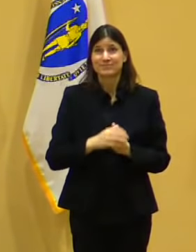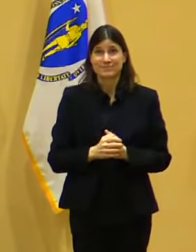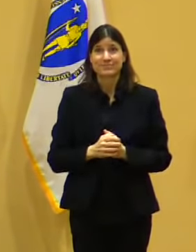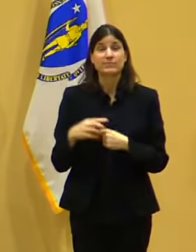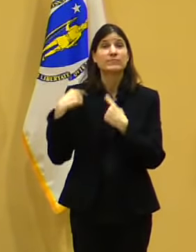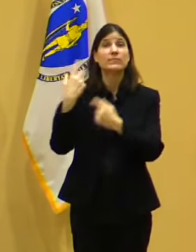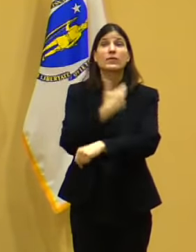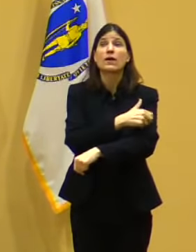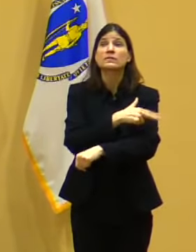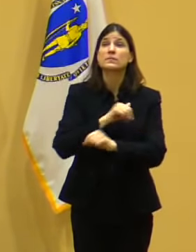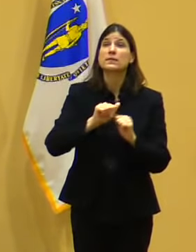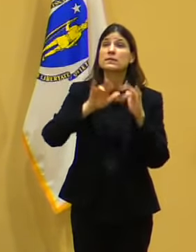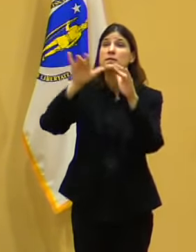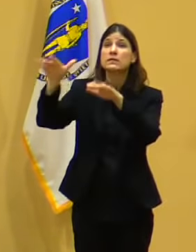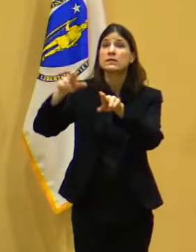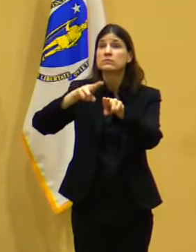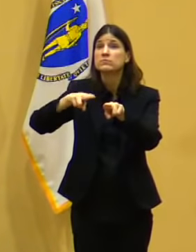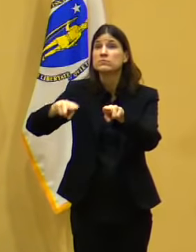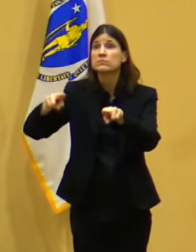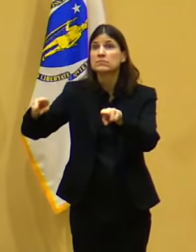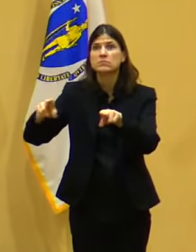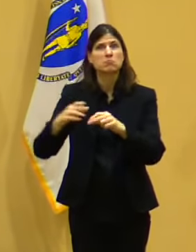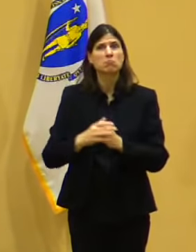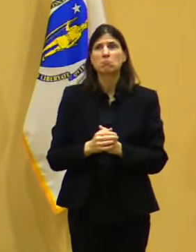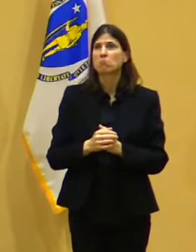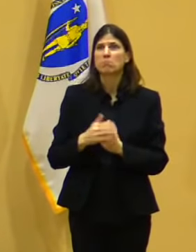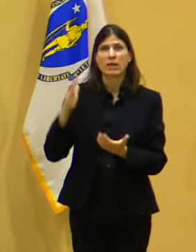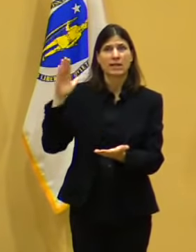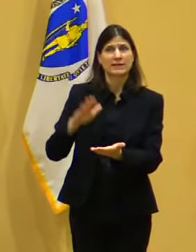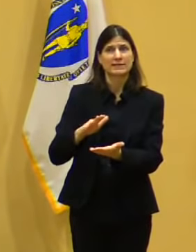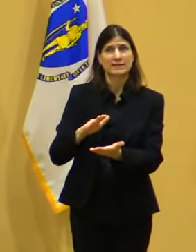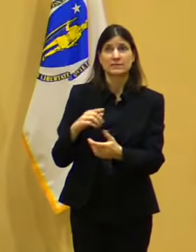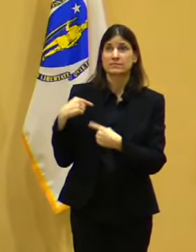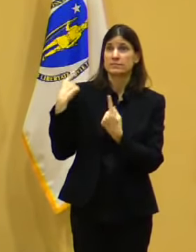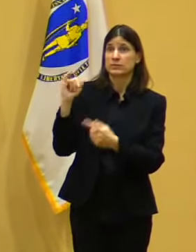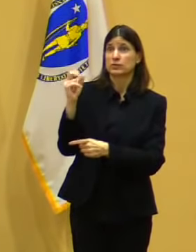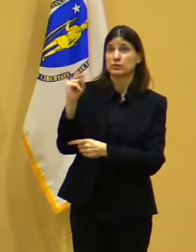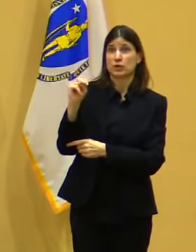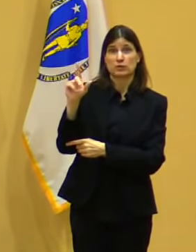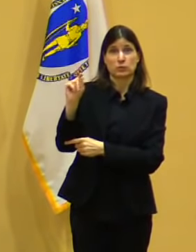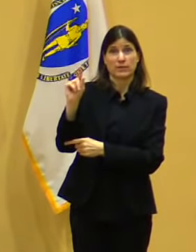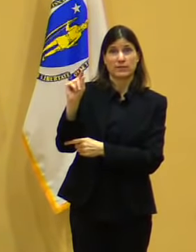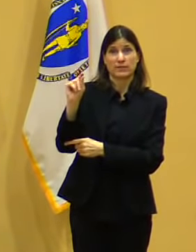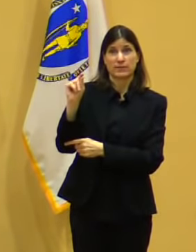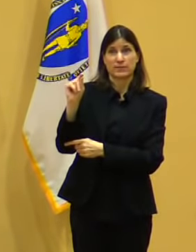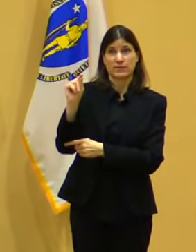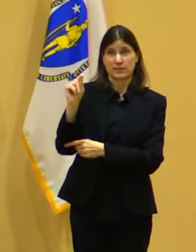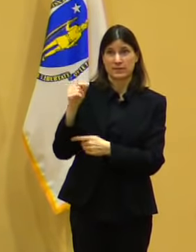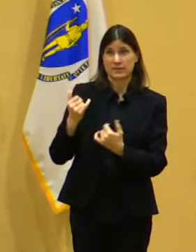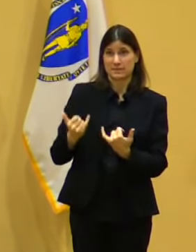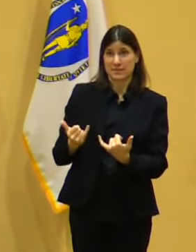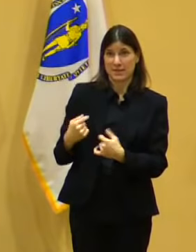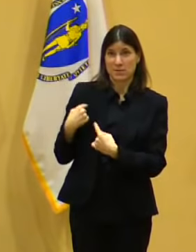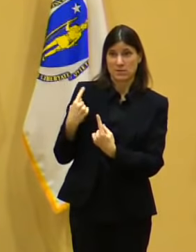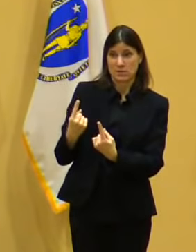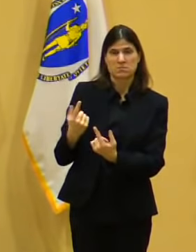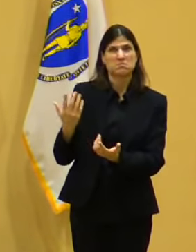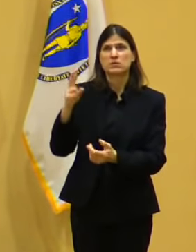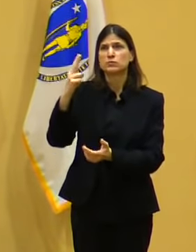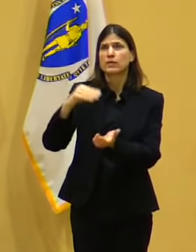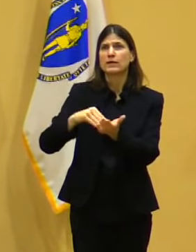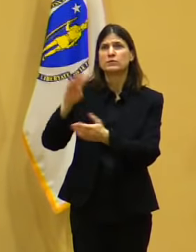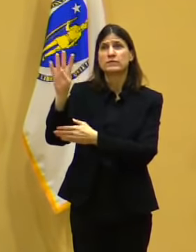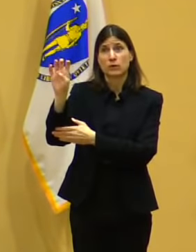at over 2,400. As of yesterday, 324 patients were in the ICU, and that number is down 30%